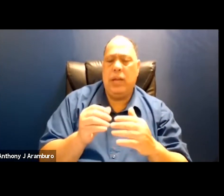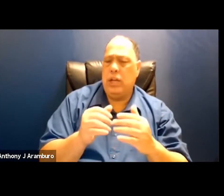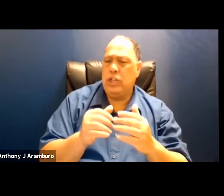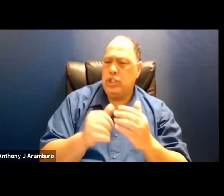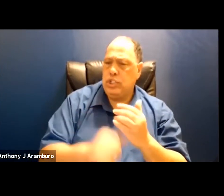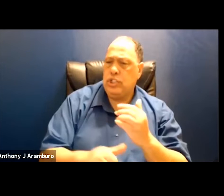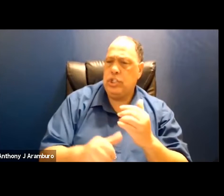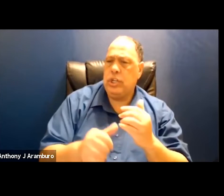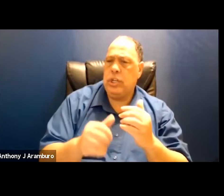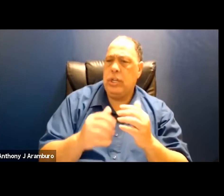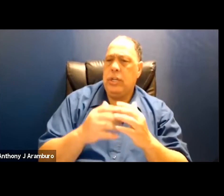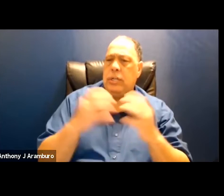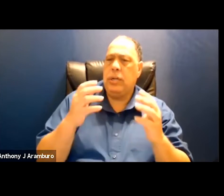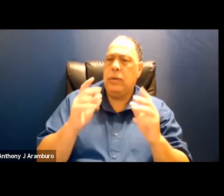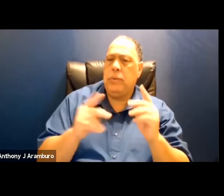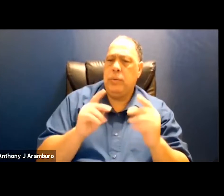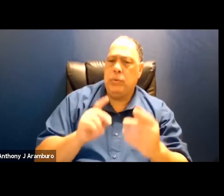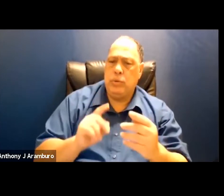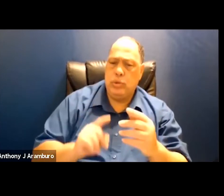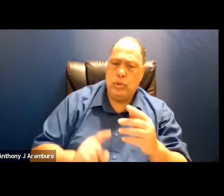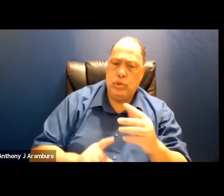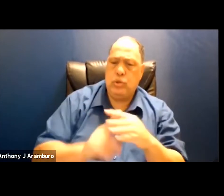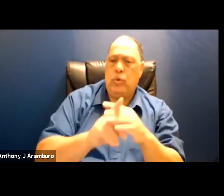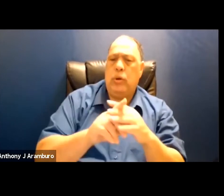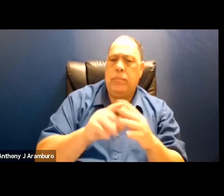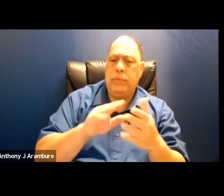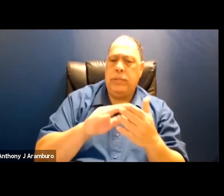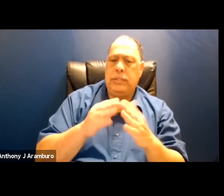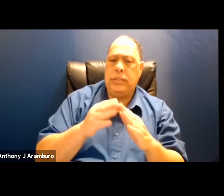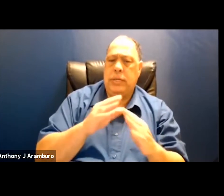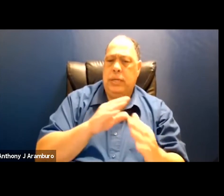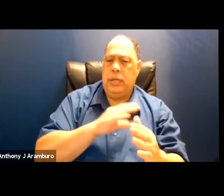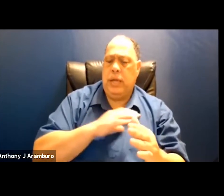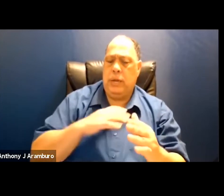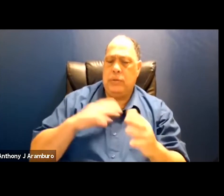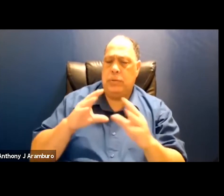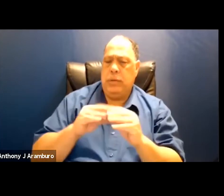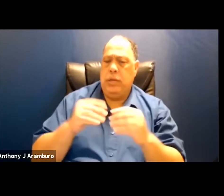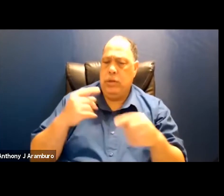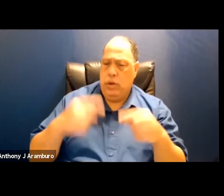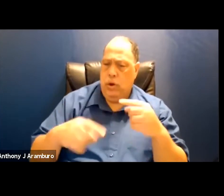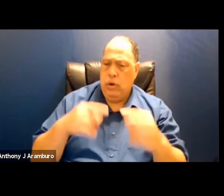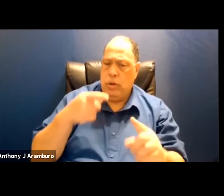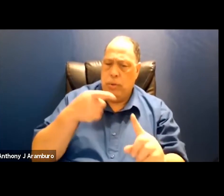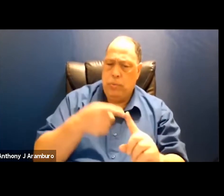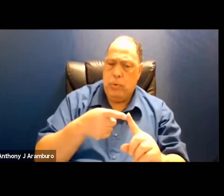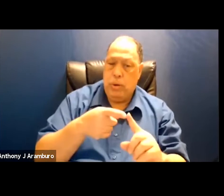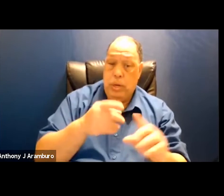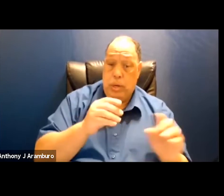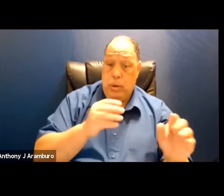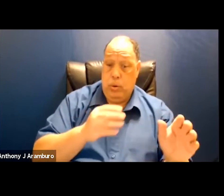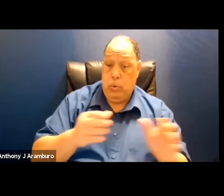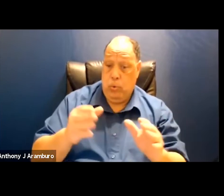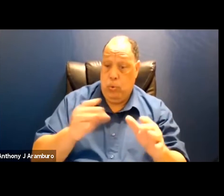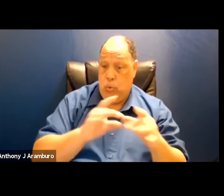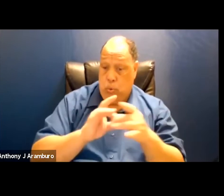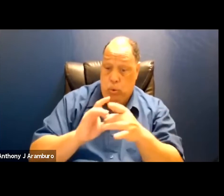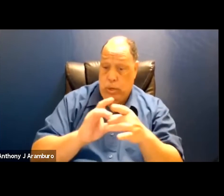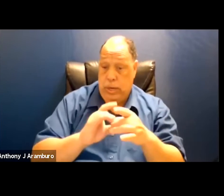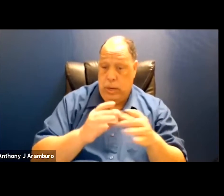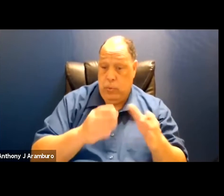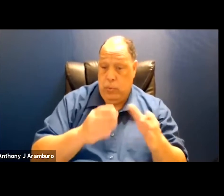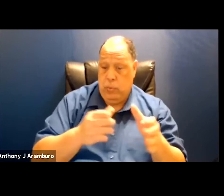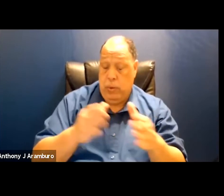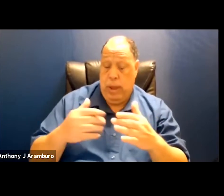showed up uh to city council meetings to argue this point um in a in a really coordinated way that i was really thrilled to be a part of